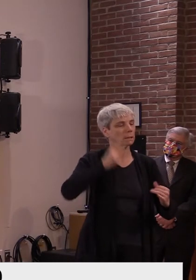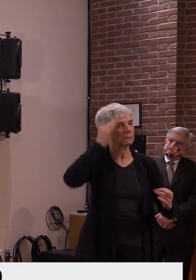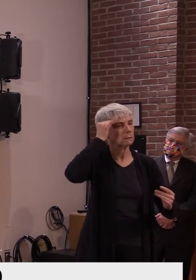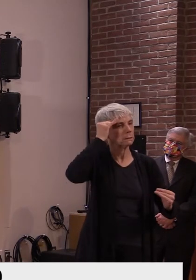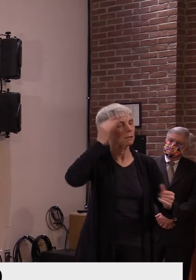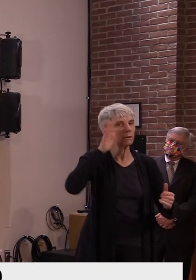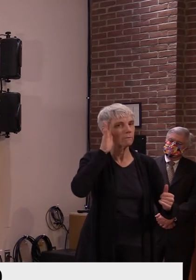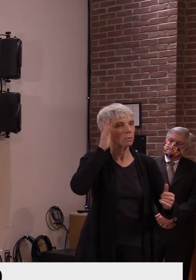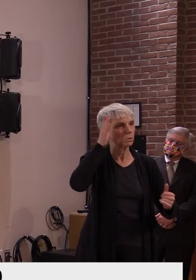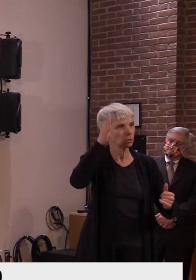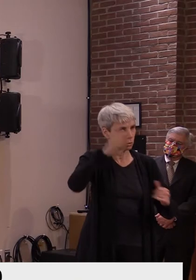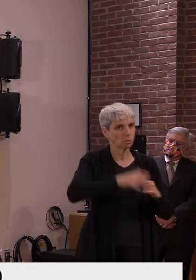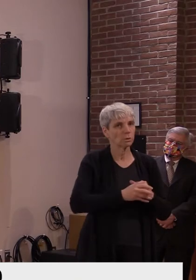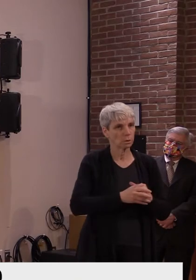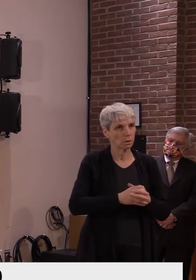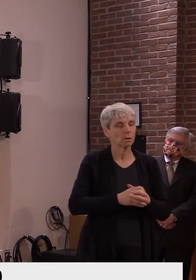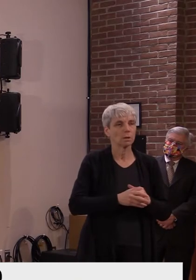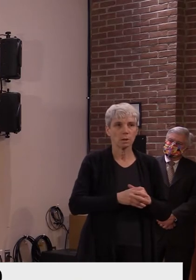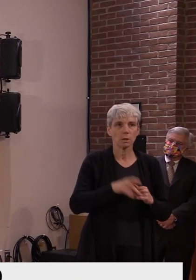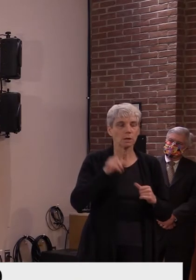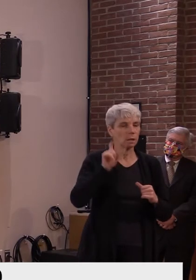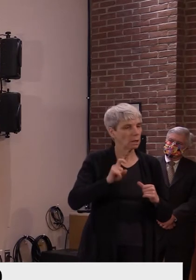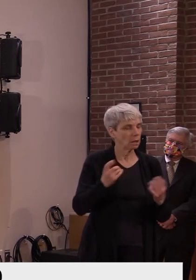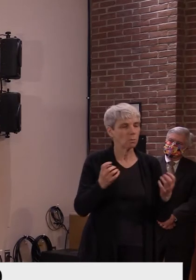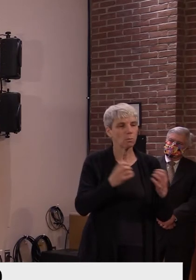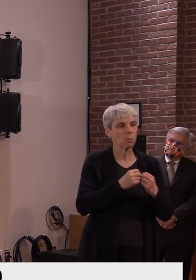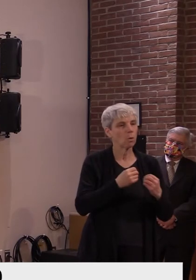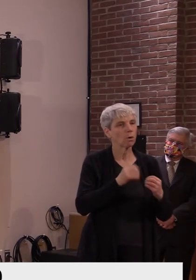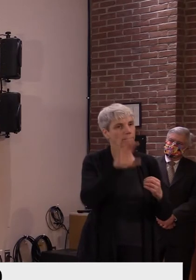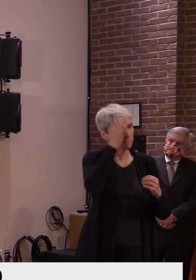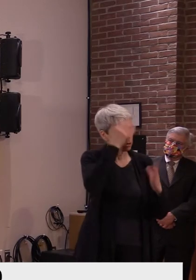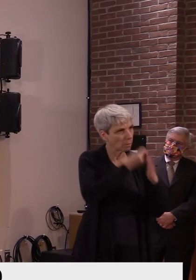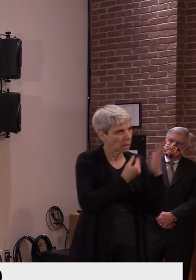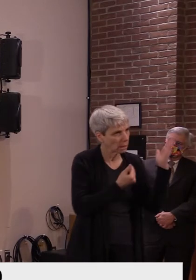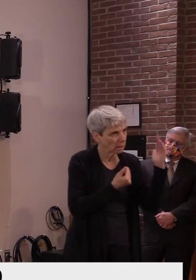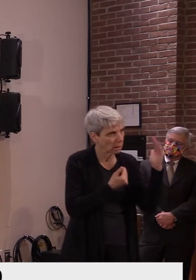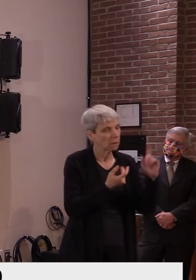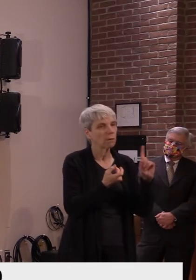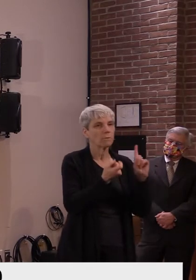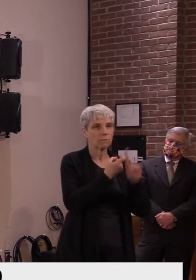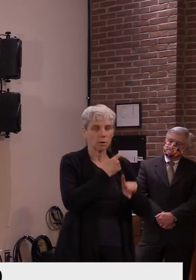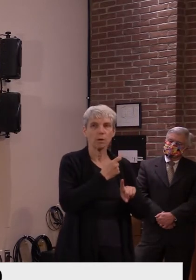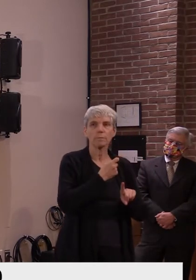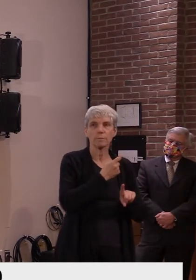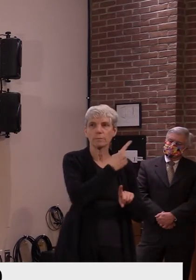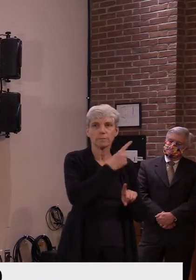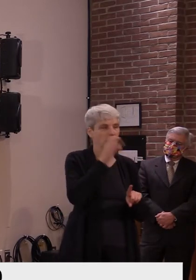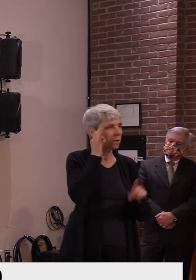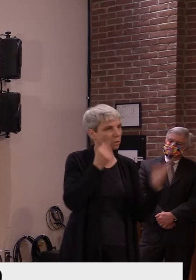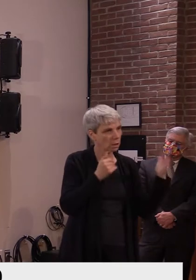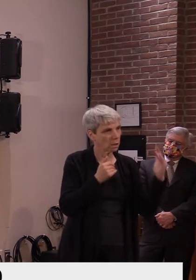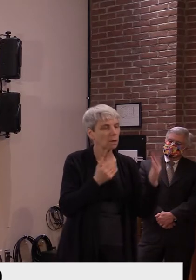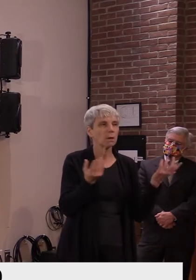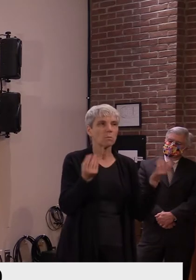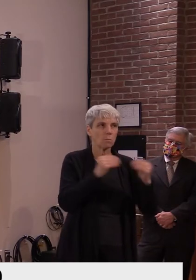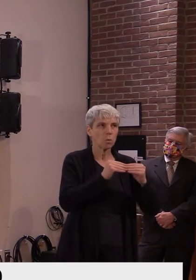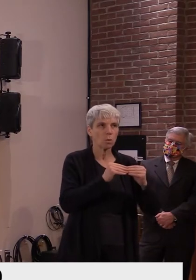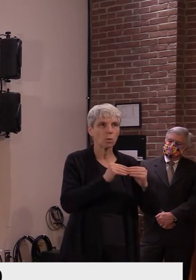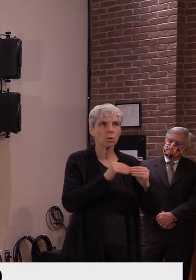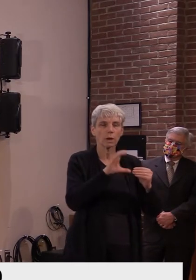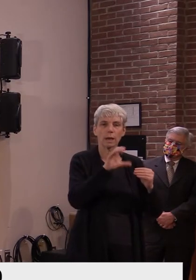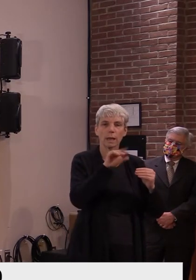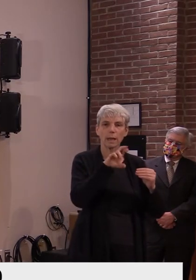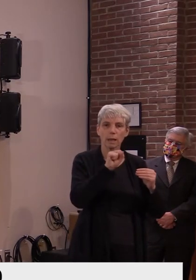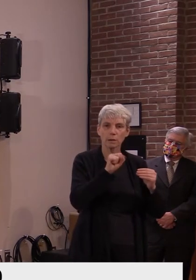we still need more coronas for, uh, coronavirus relief funds, uh, from the federal government. There should be a stimulus package that